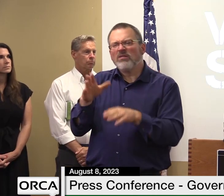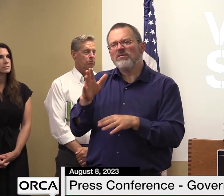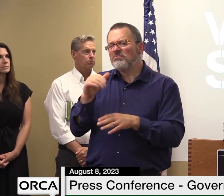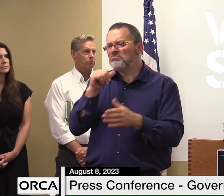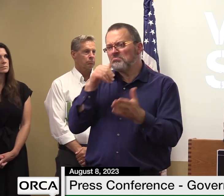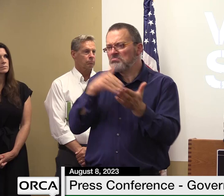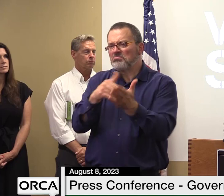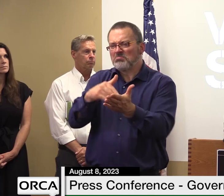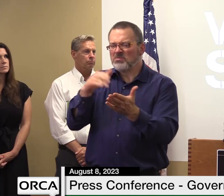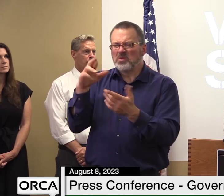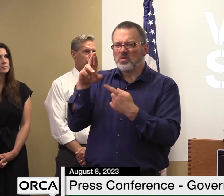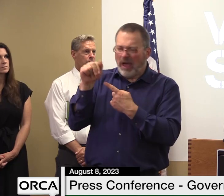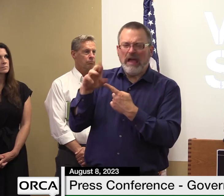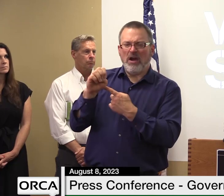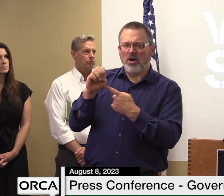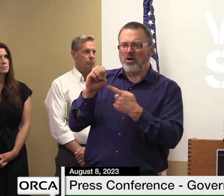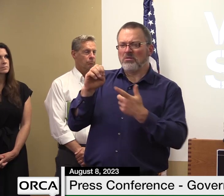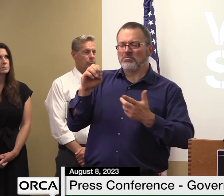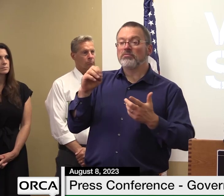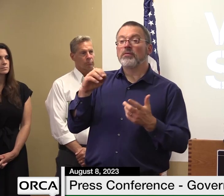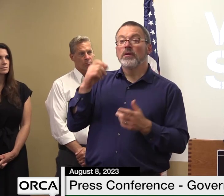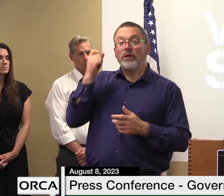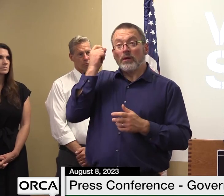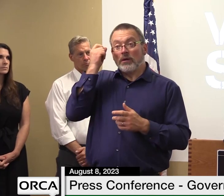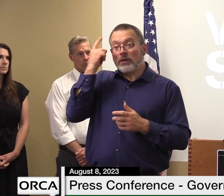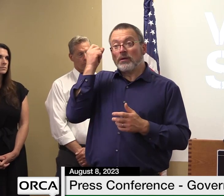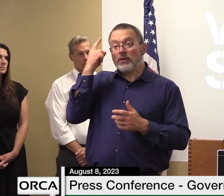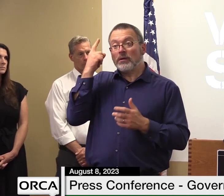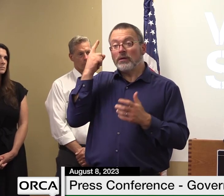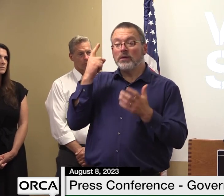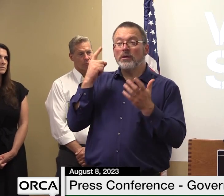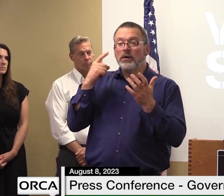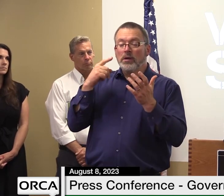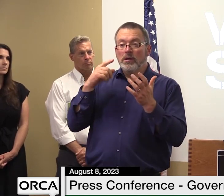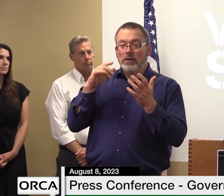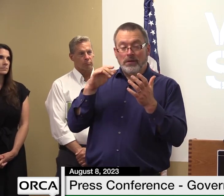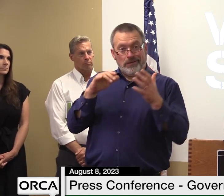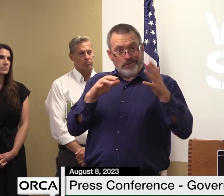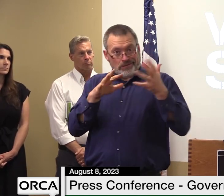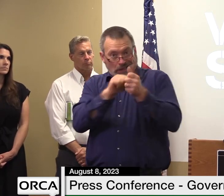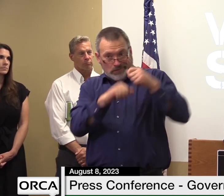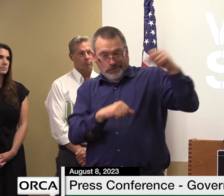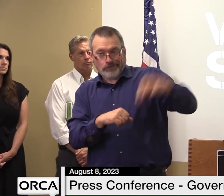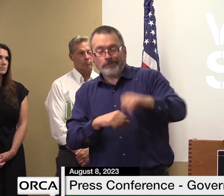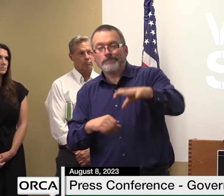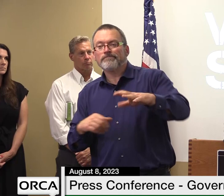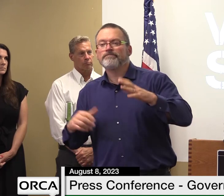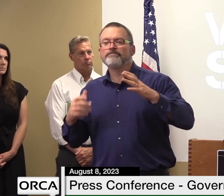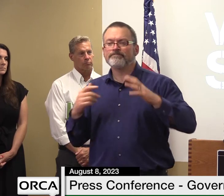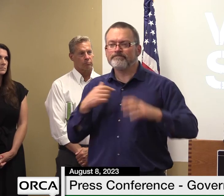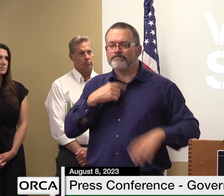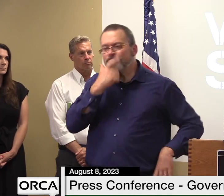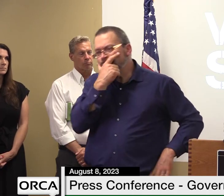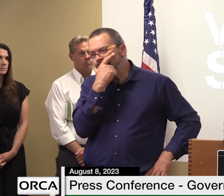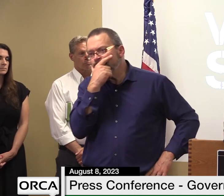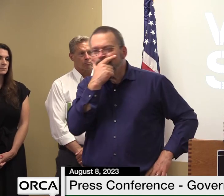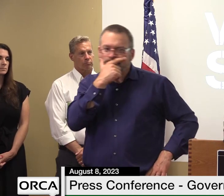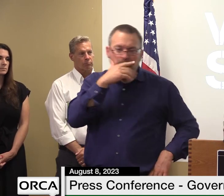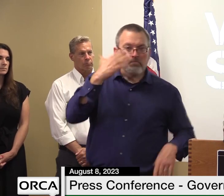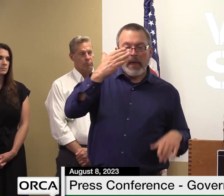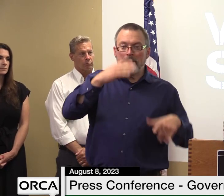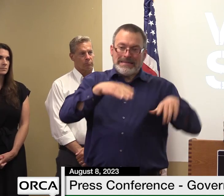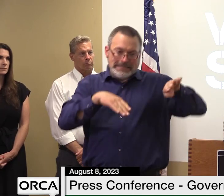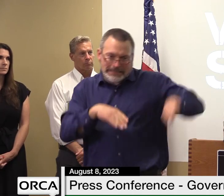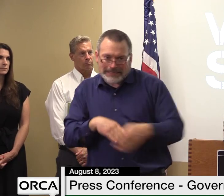those types of damages along the edge of the road that sometimes undermine guard rail posts are not that